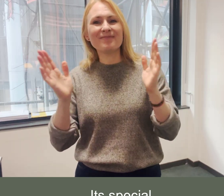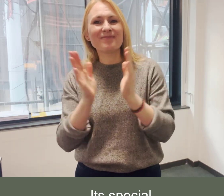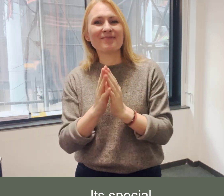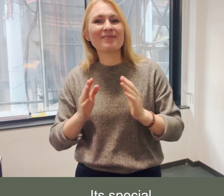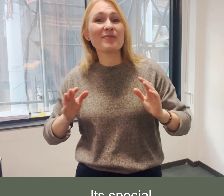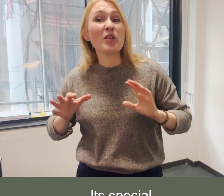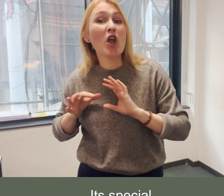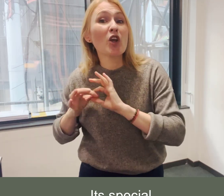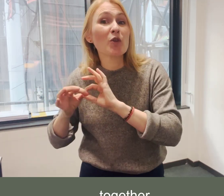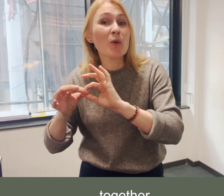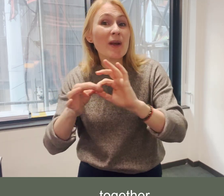Together